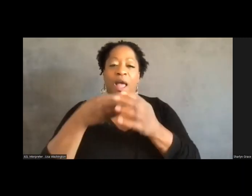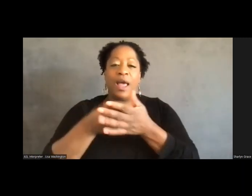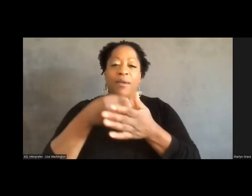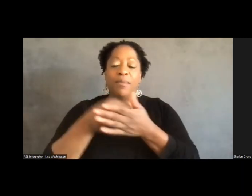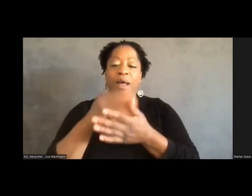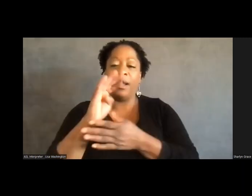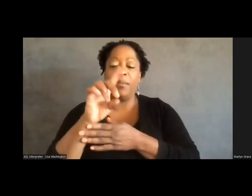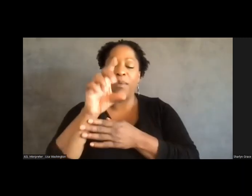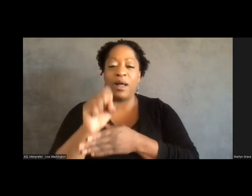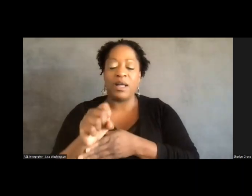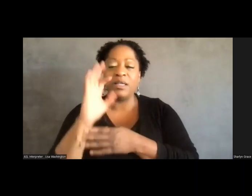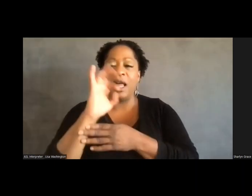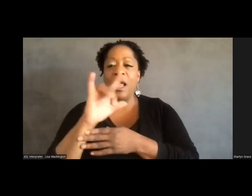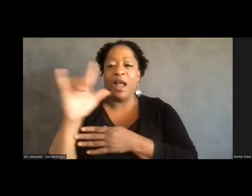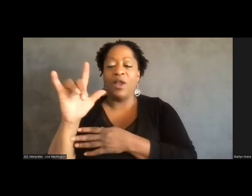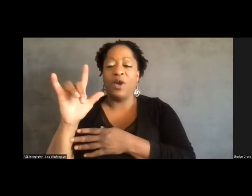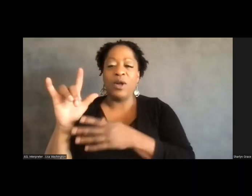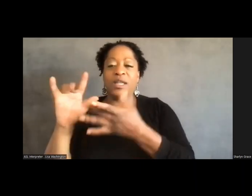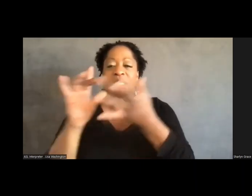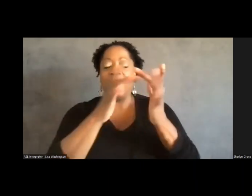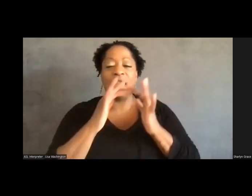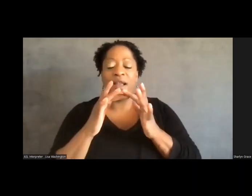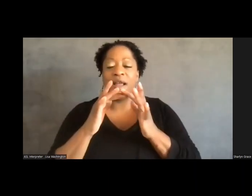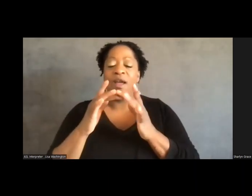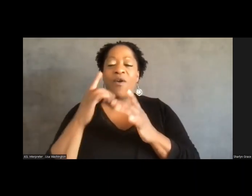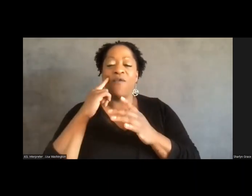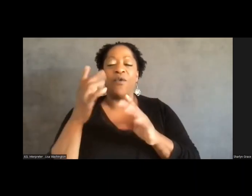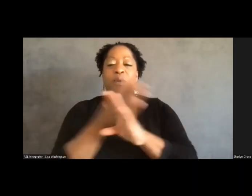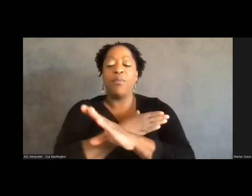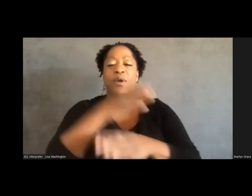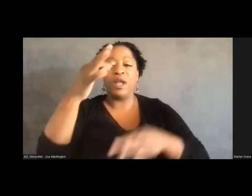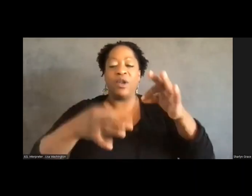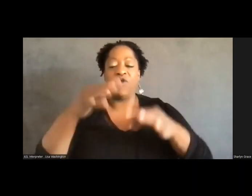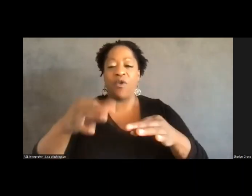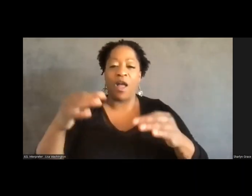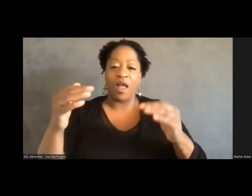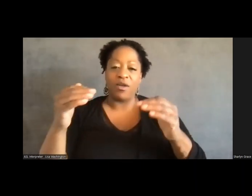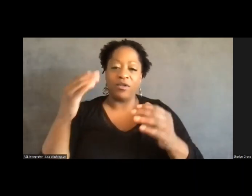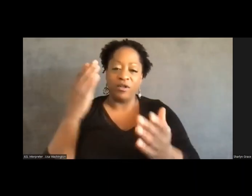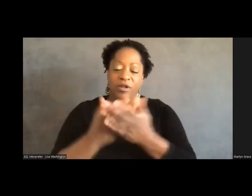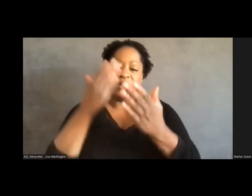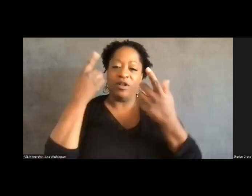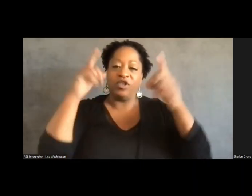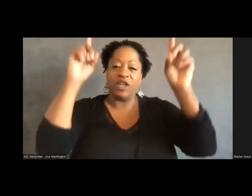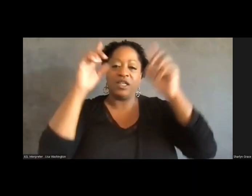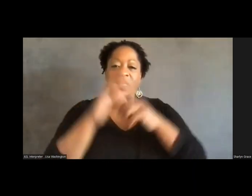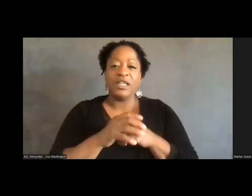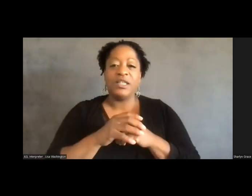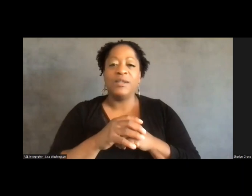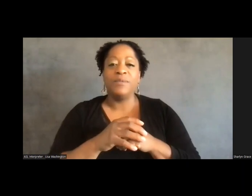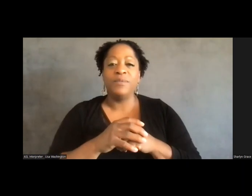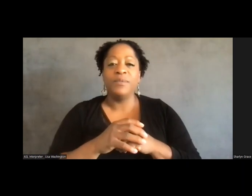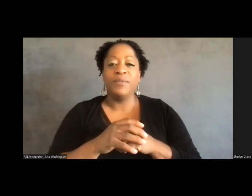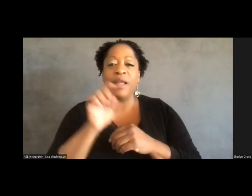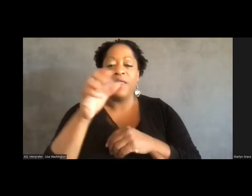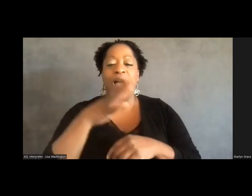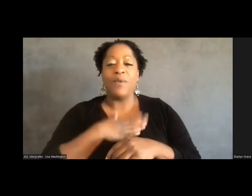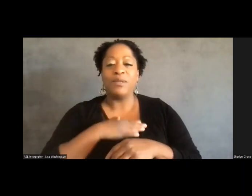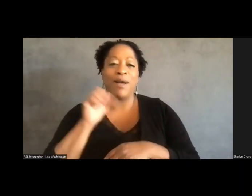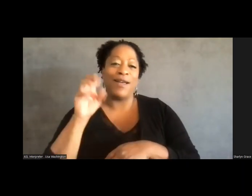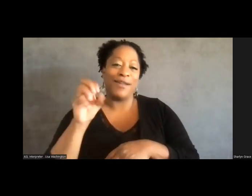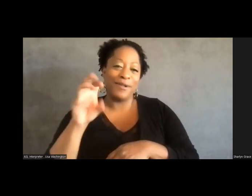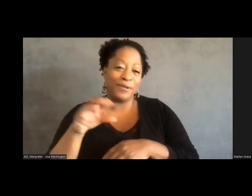Network for Pretrial Justice. also, I'm a, I'm a, oh, is my sound bad? Uh oh.